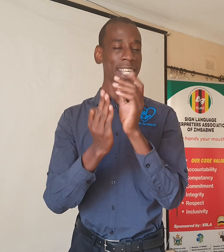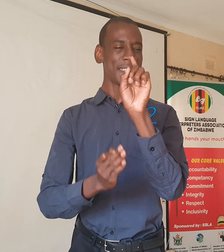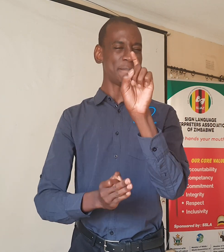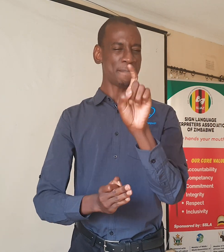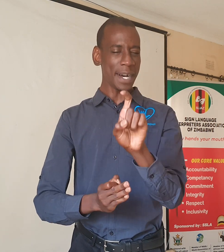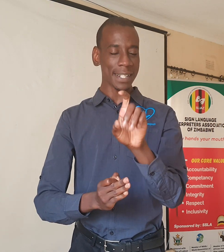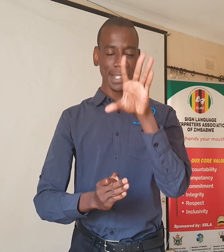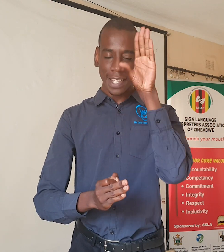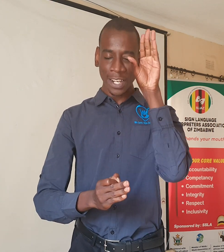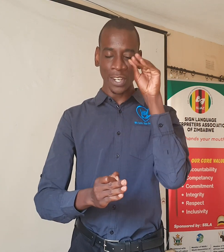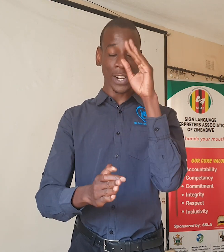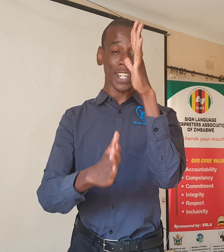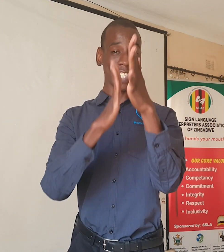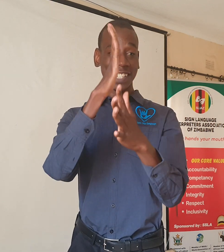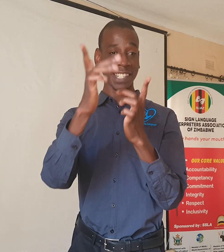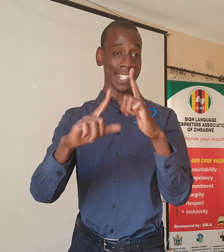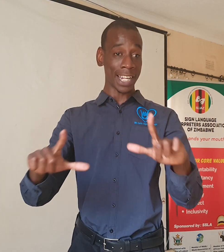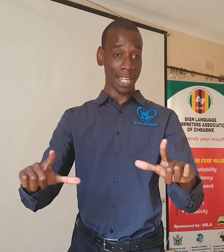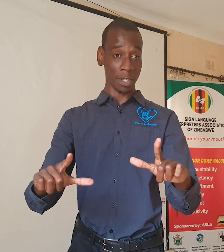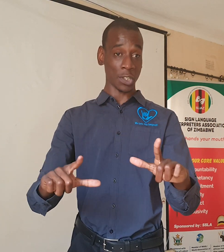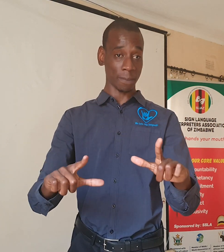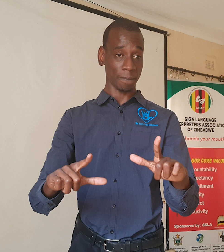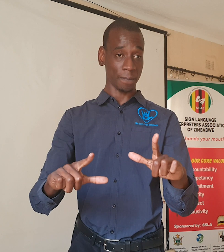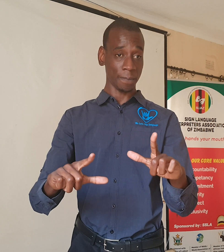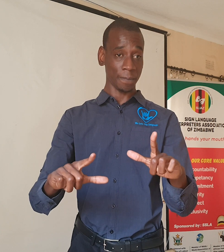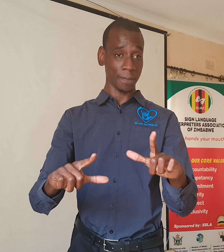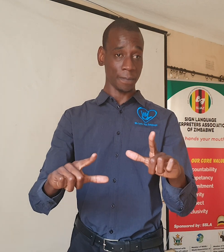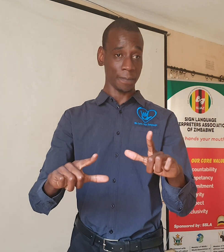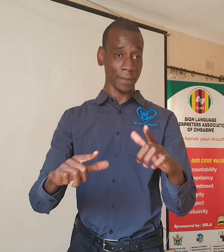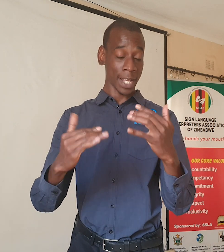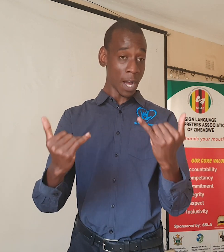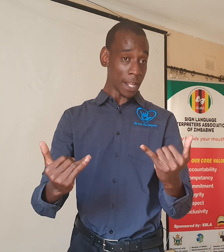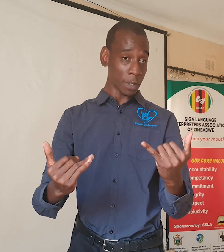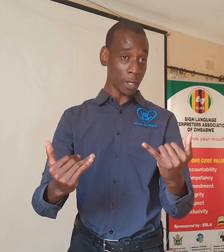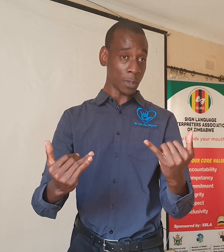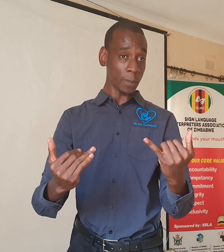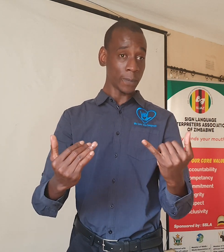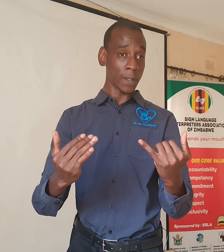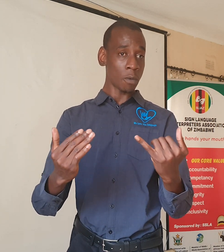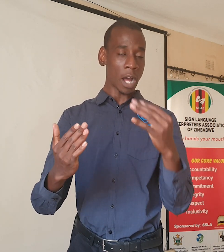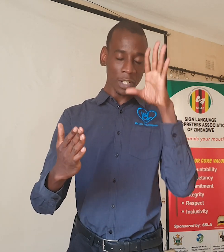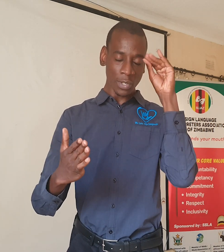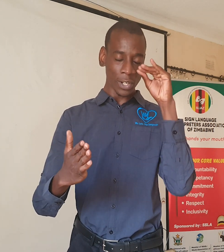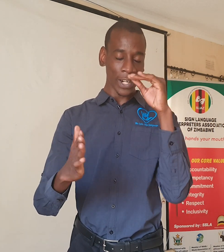must learn sign language now that we know we now need to learn